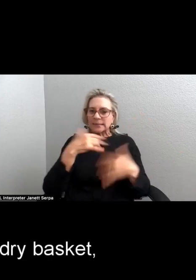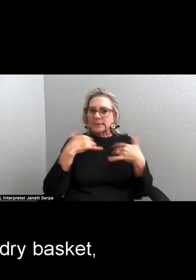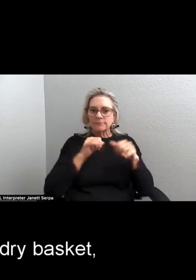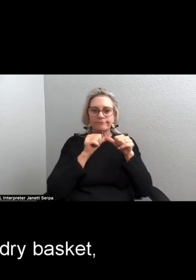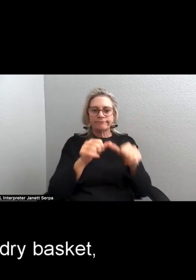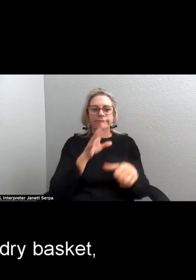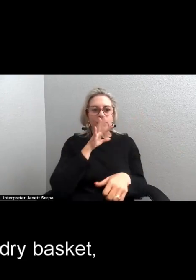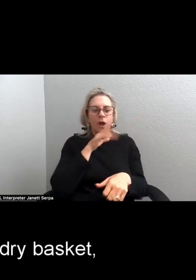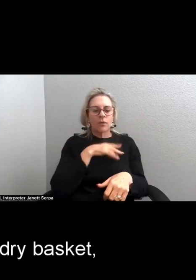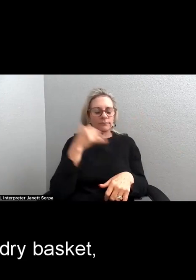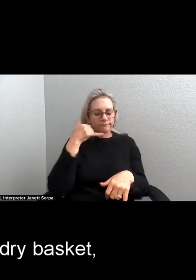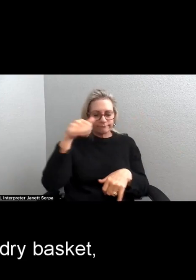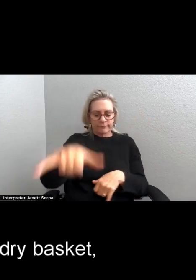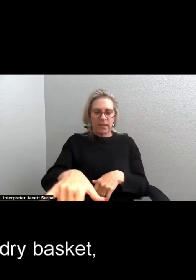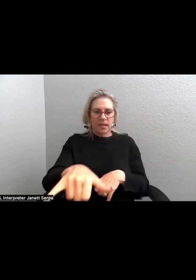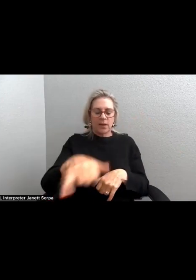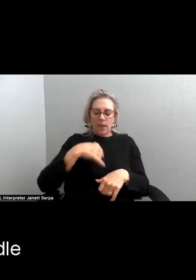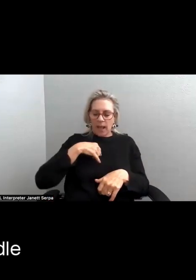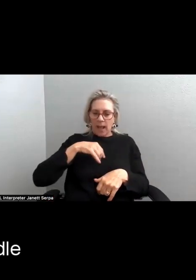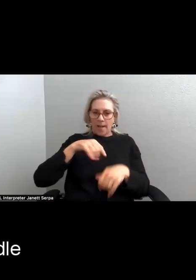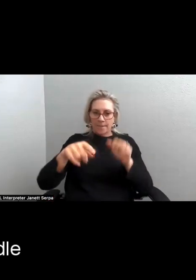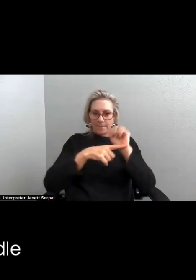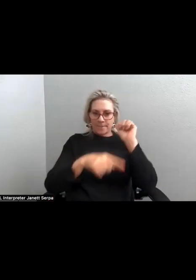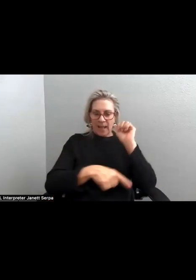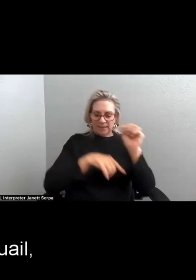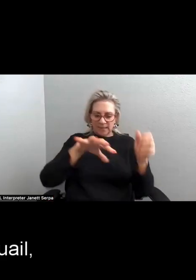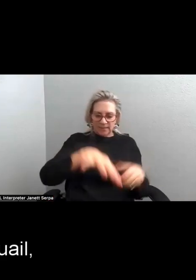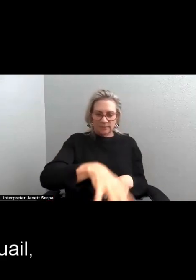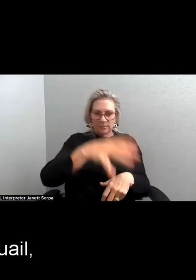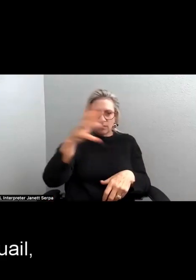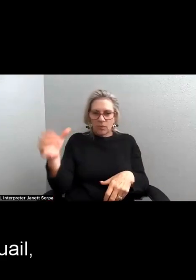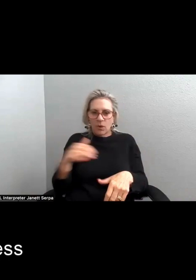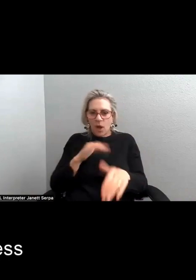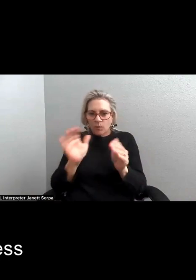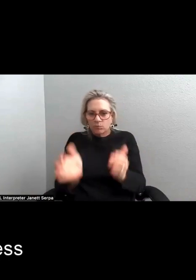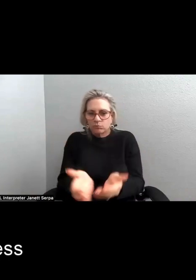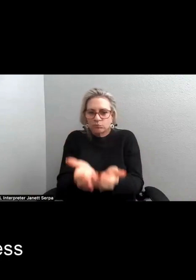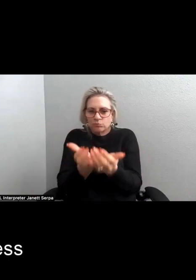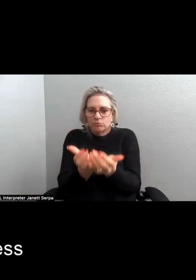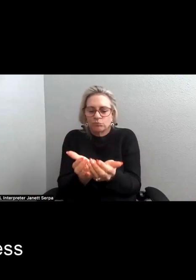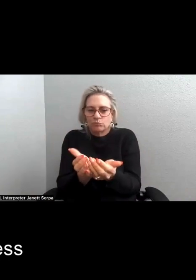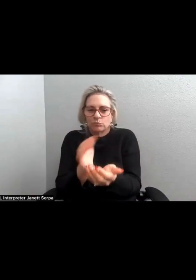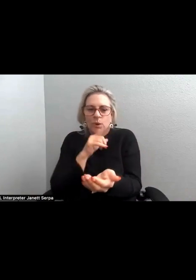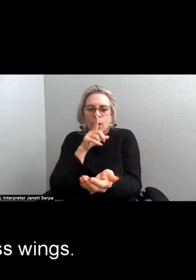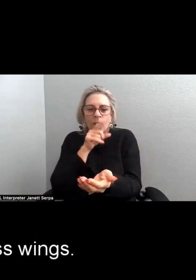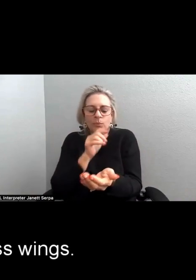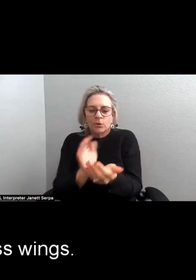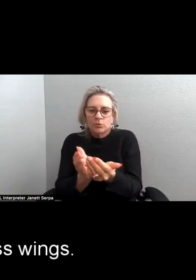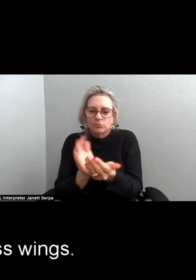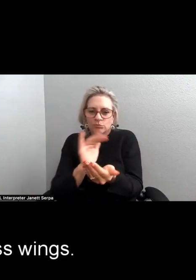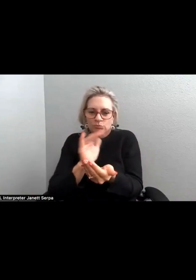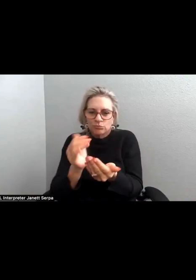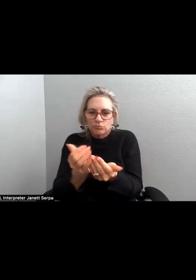I lift the laundry basket, cradle my quail, caress his restless wings.